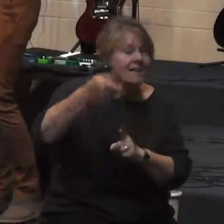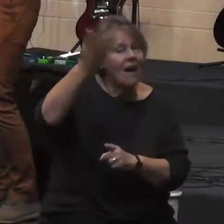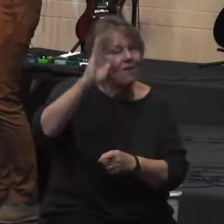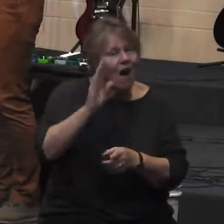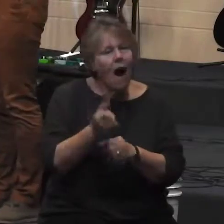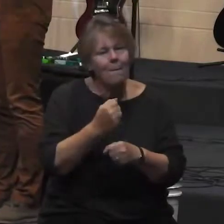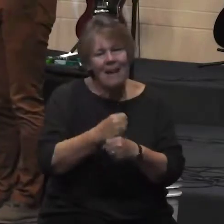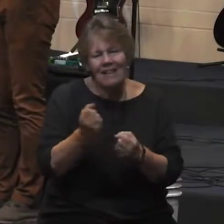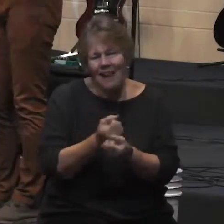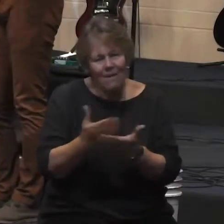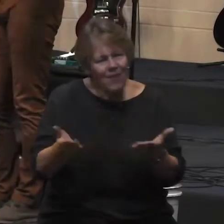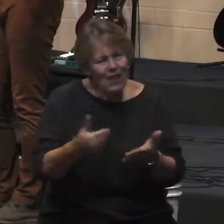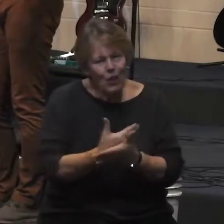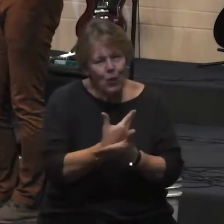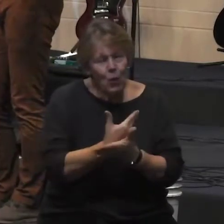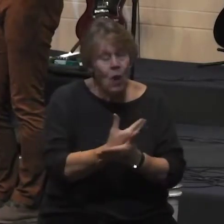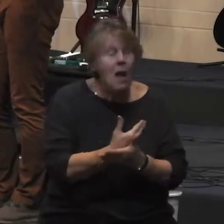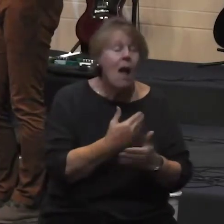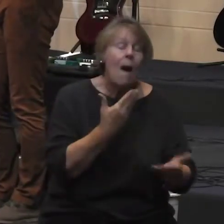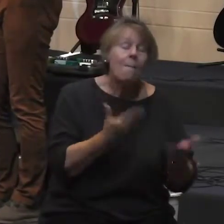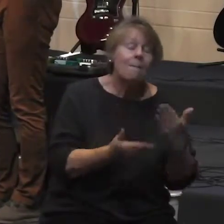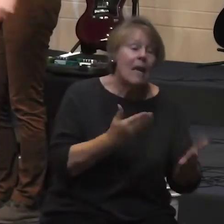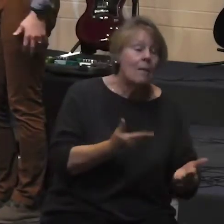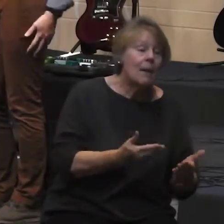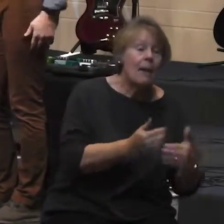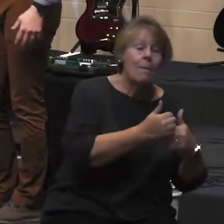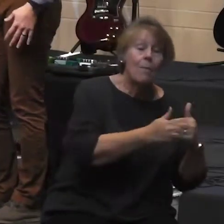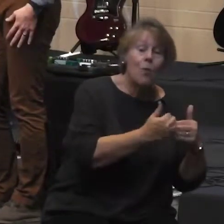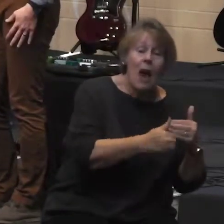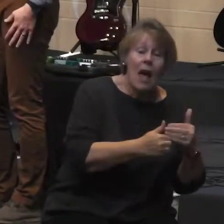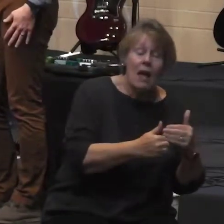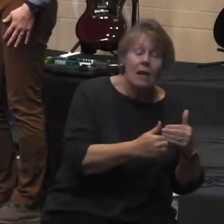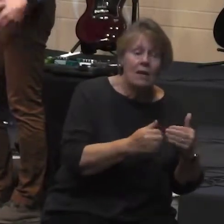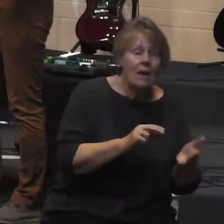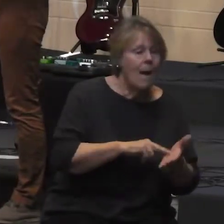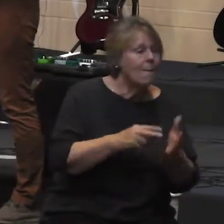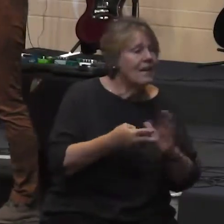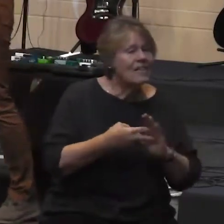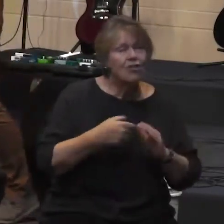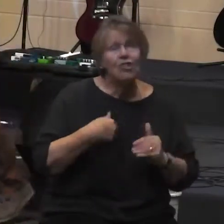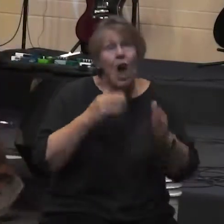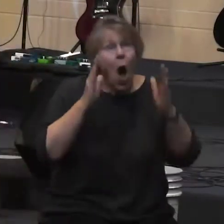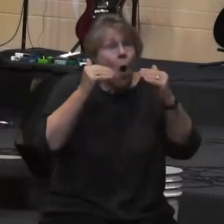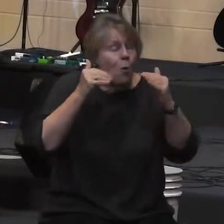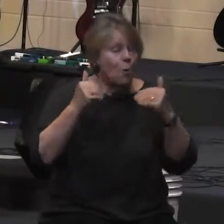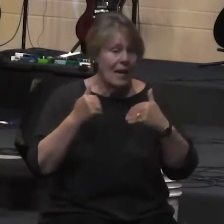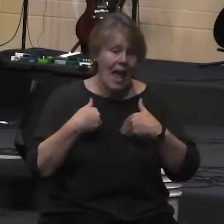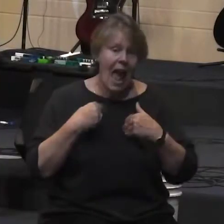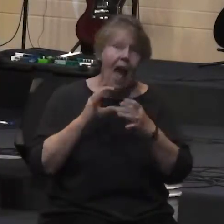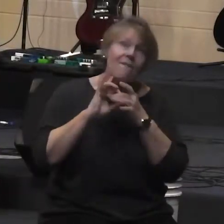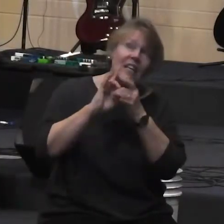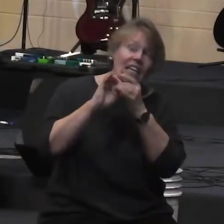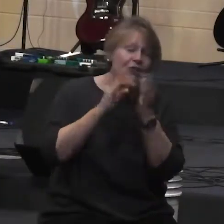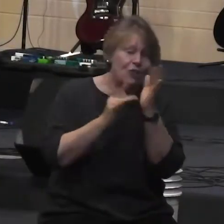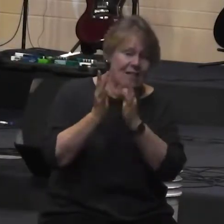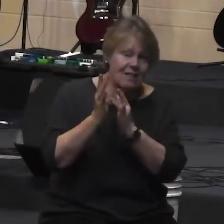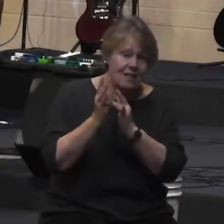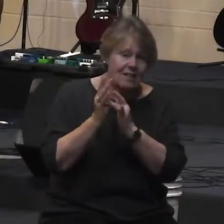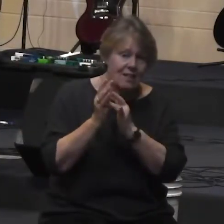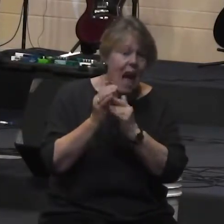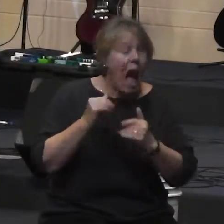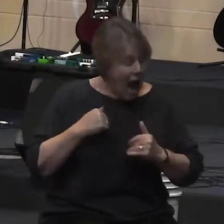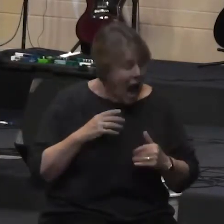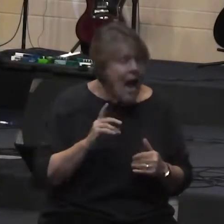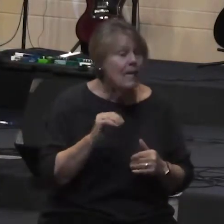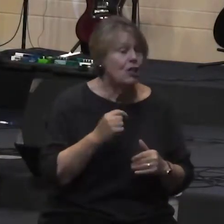just means the hope we have in the goodness of Jesus alright I can get on board with that because I do hope God does good